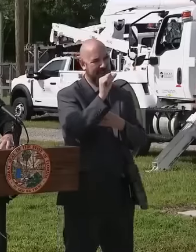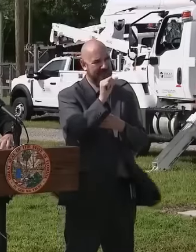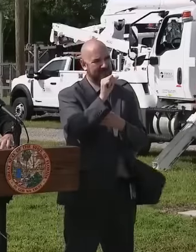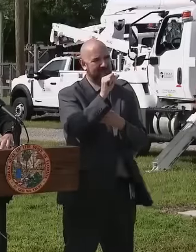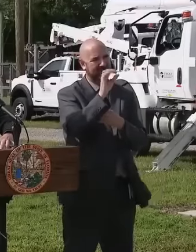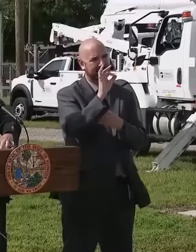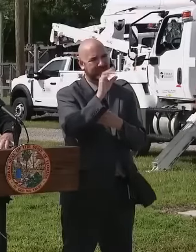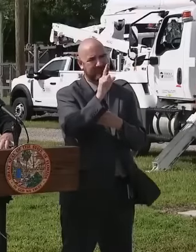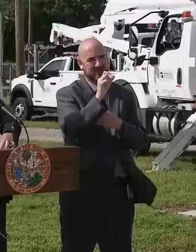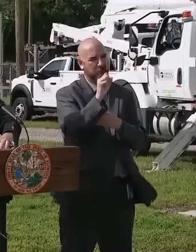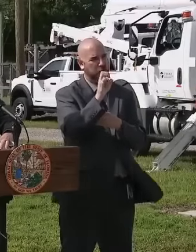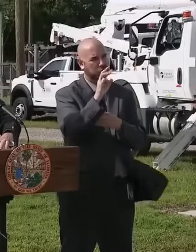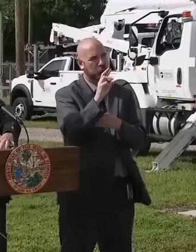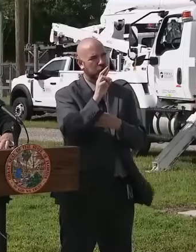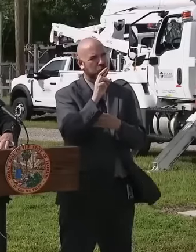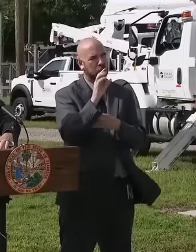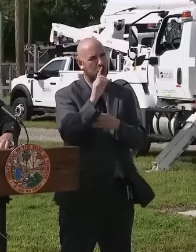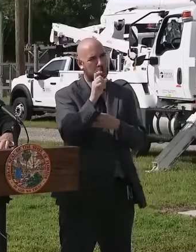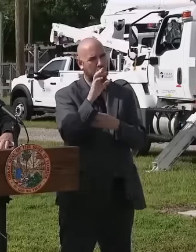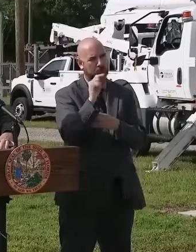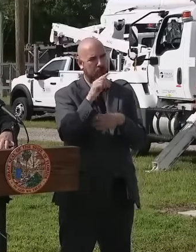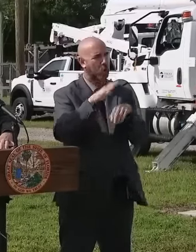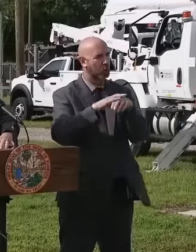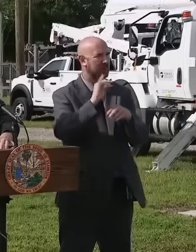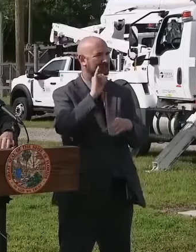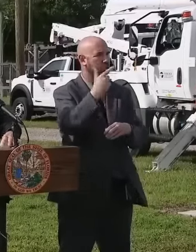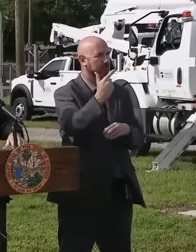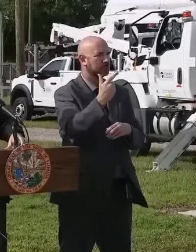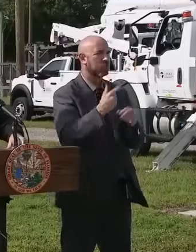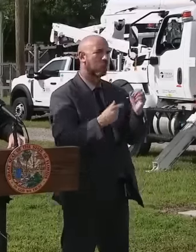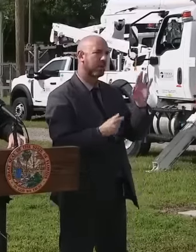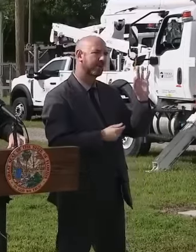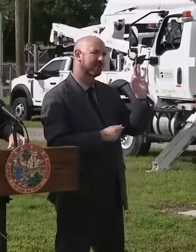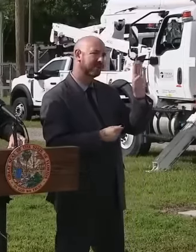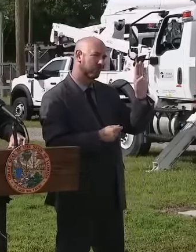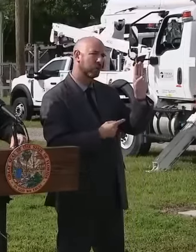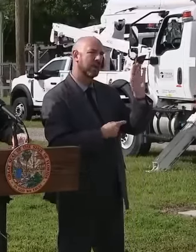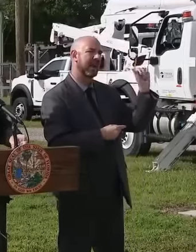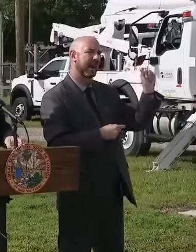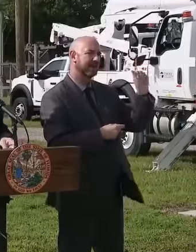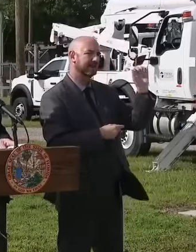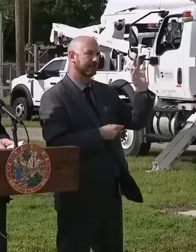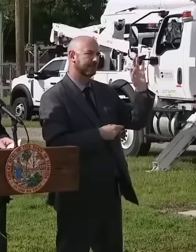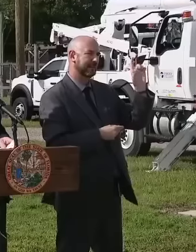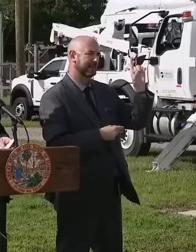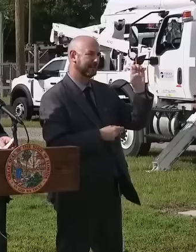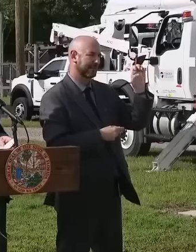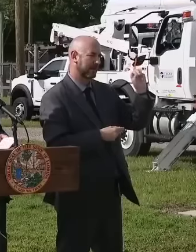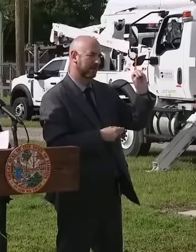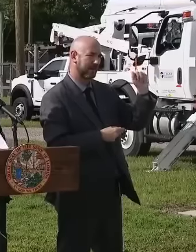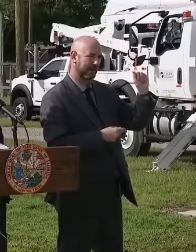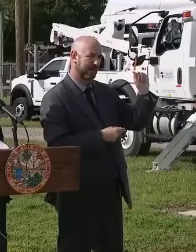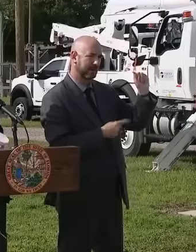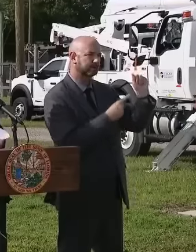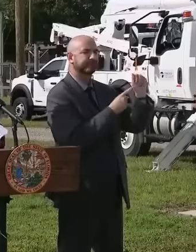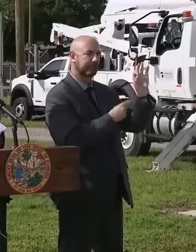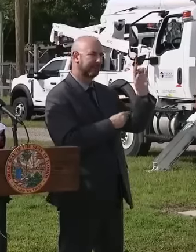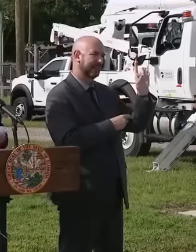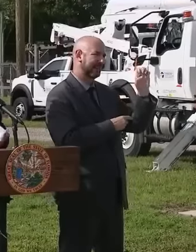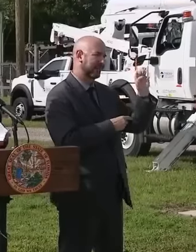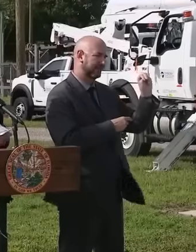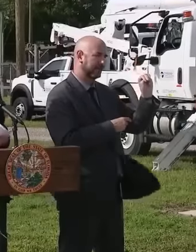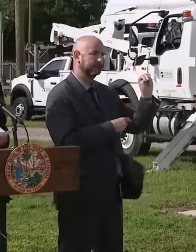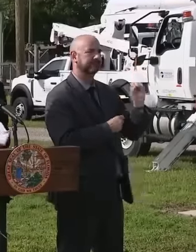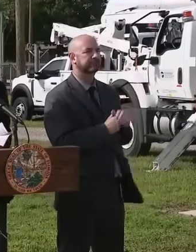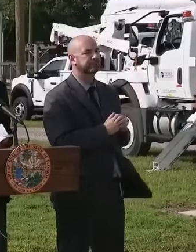And Facebook at FDEM. As we continue sharing important information about this storm. Governor, as always, we are